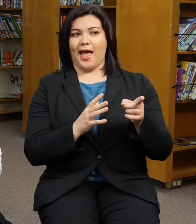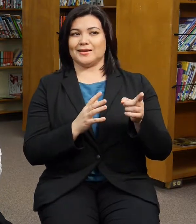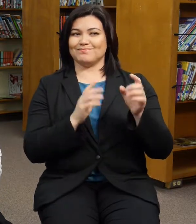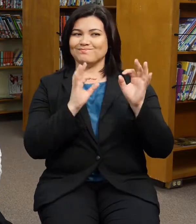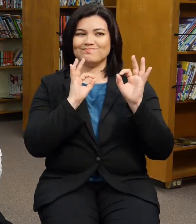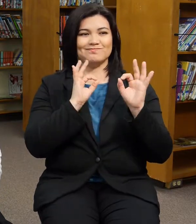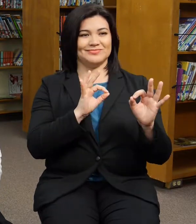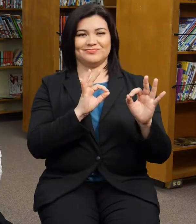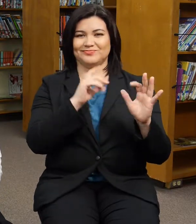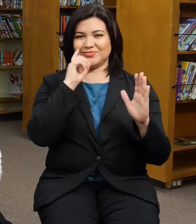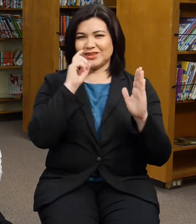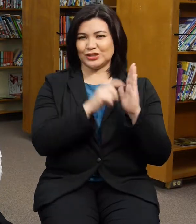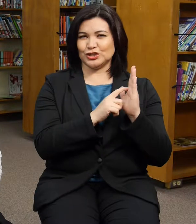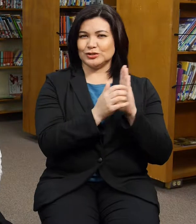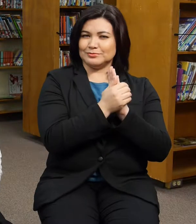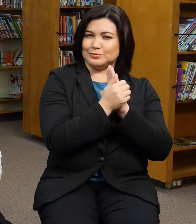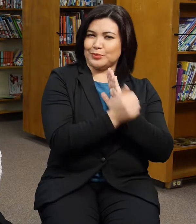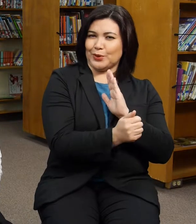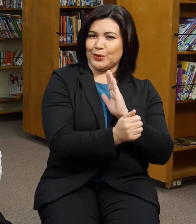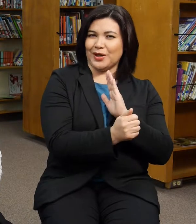even forget I'm talking to a deaf person.